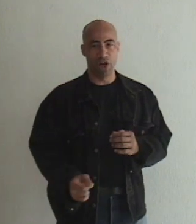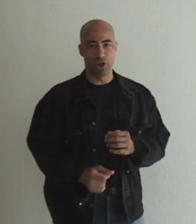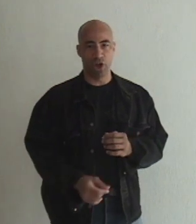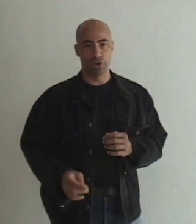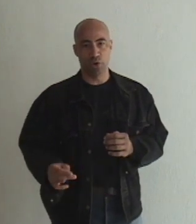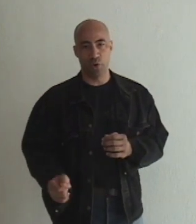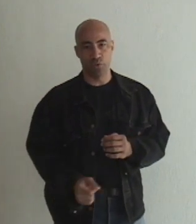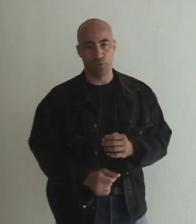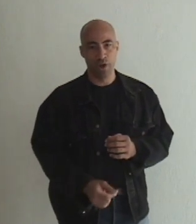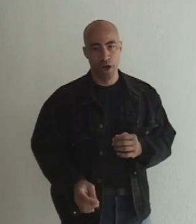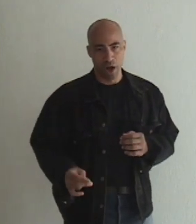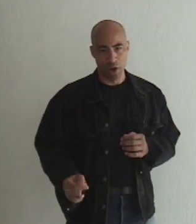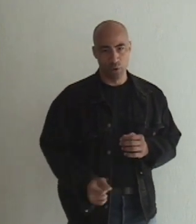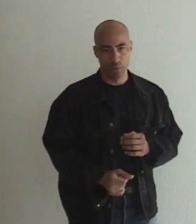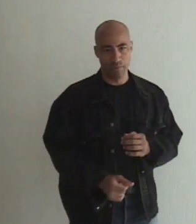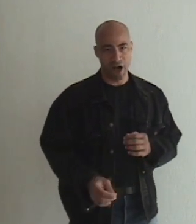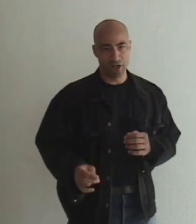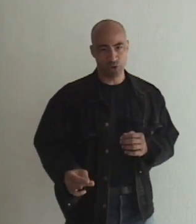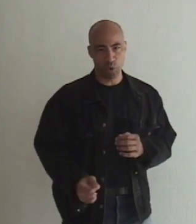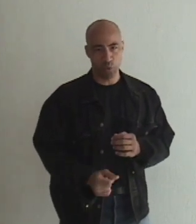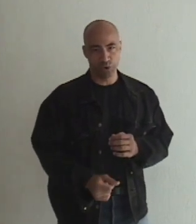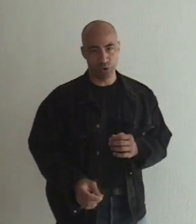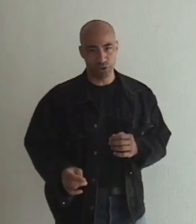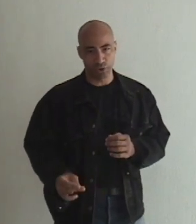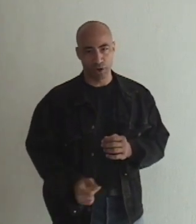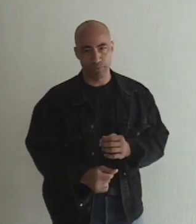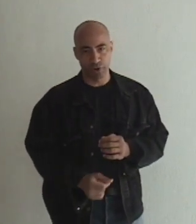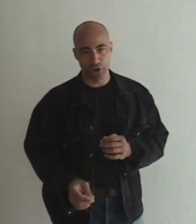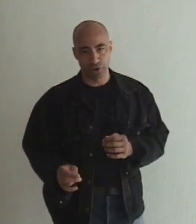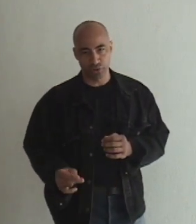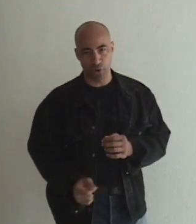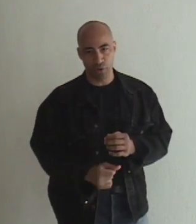I can't go I open my soul till the company's full